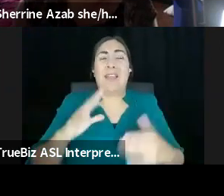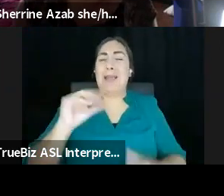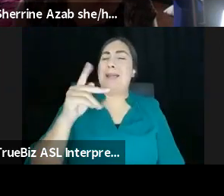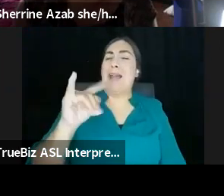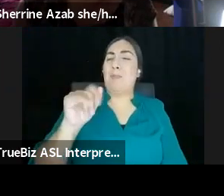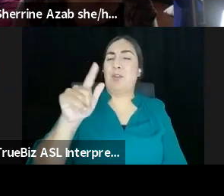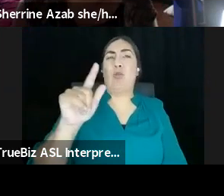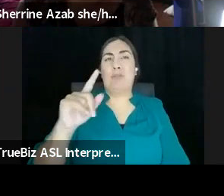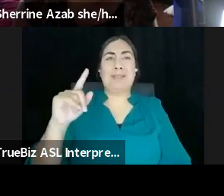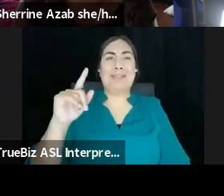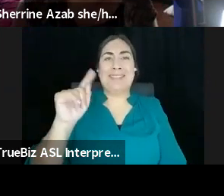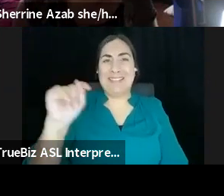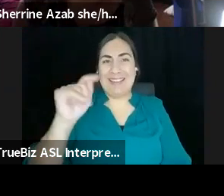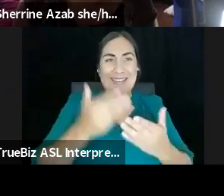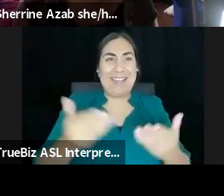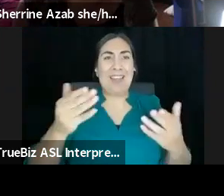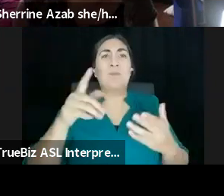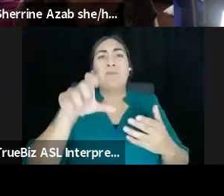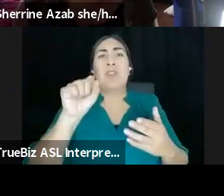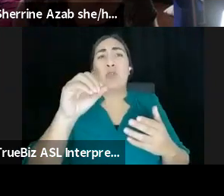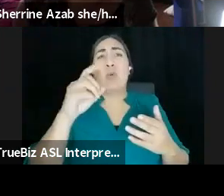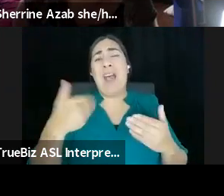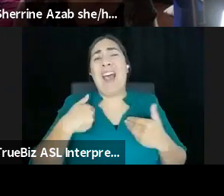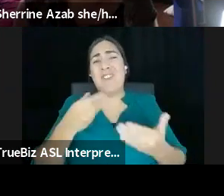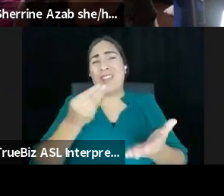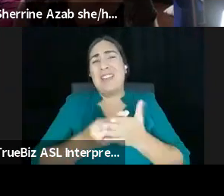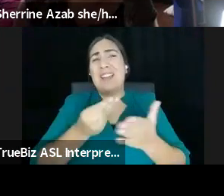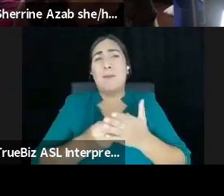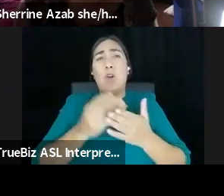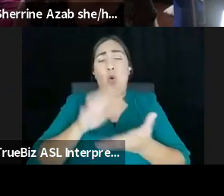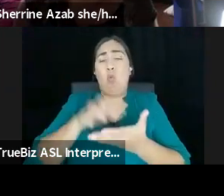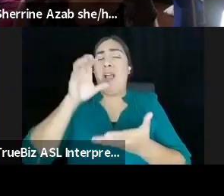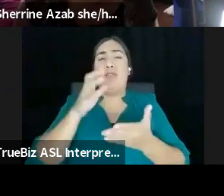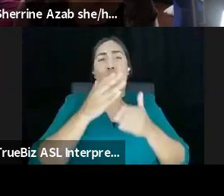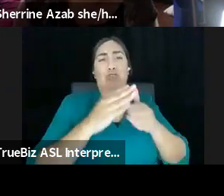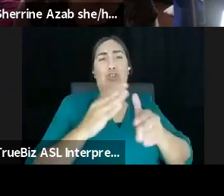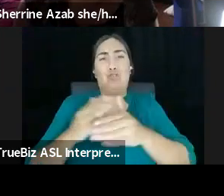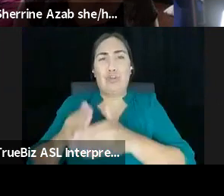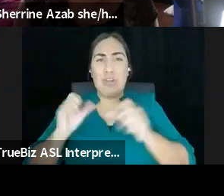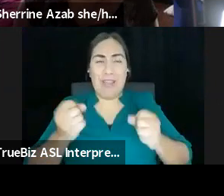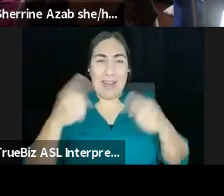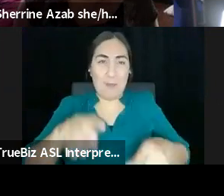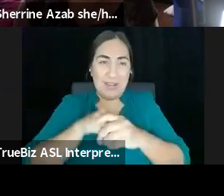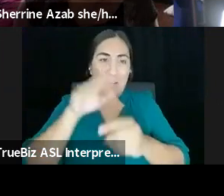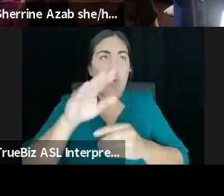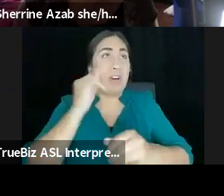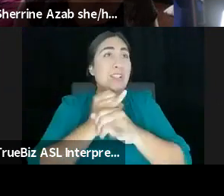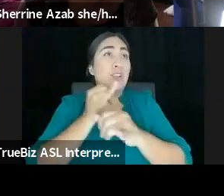like wealth redistribution can happen within your institution. Um, someone, someone had posted, you know, they, they fire everyone,